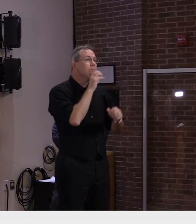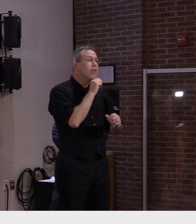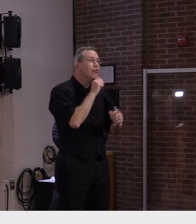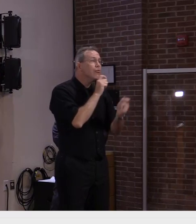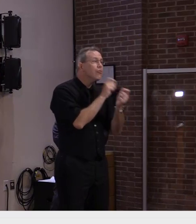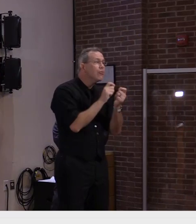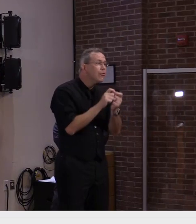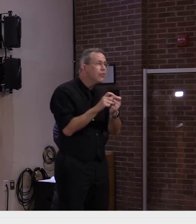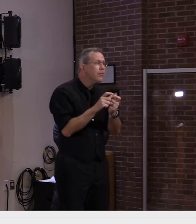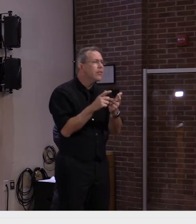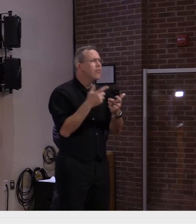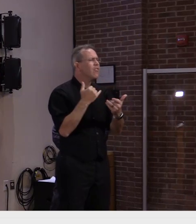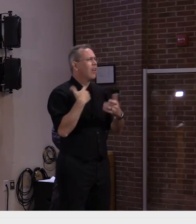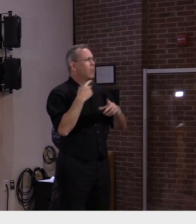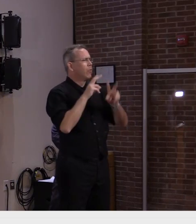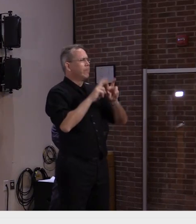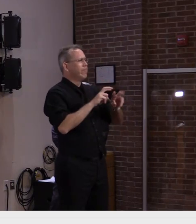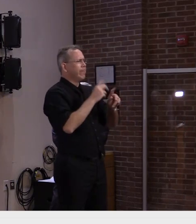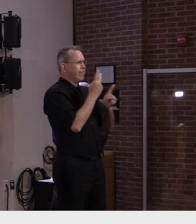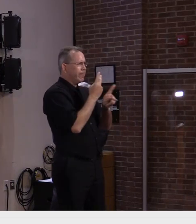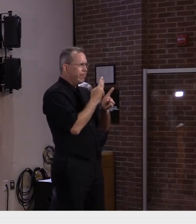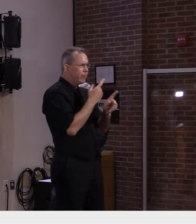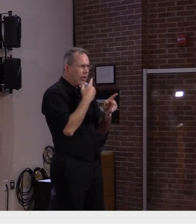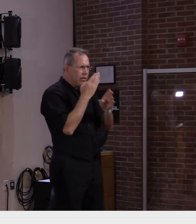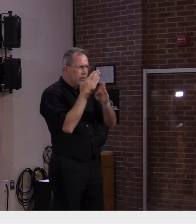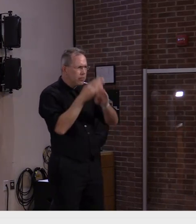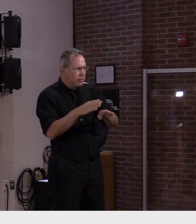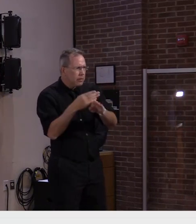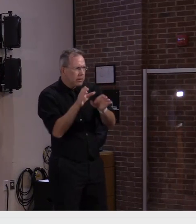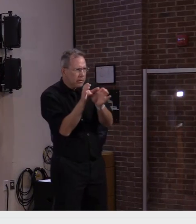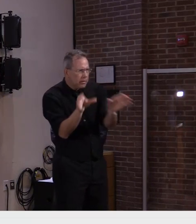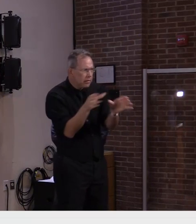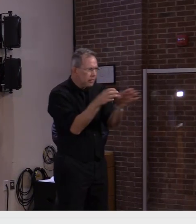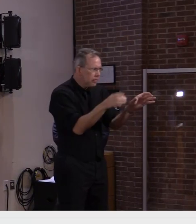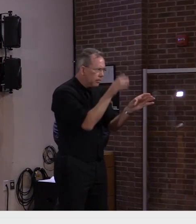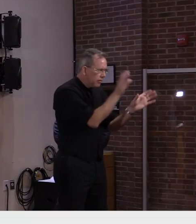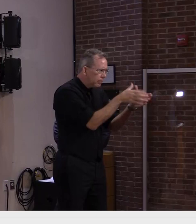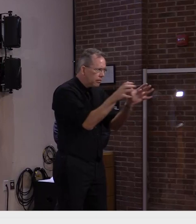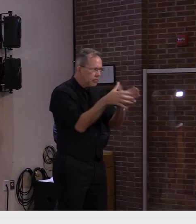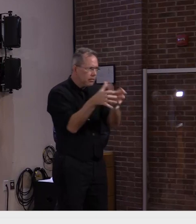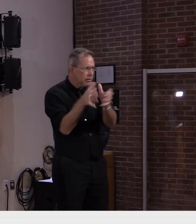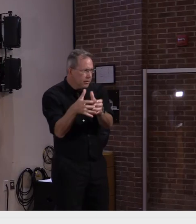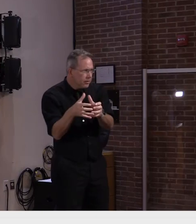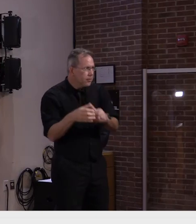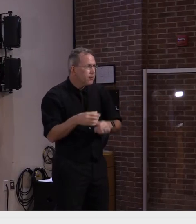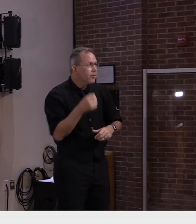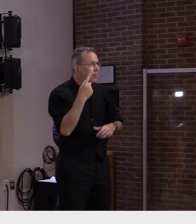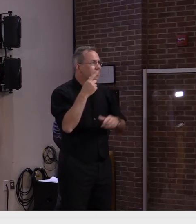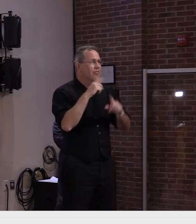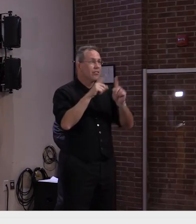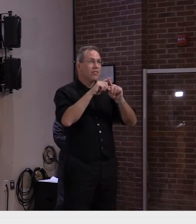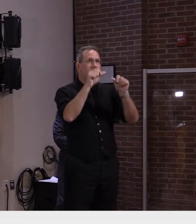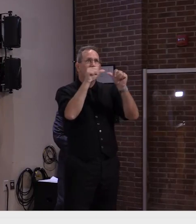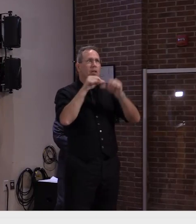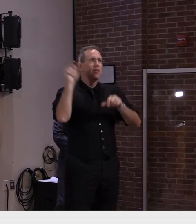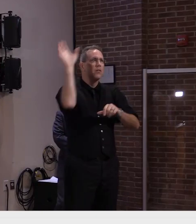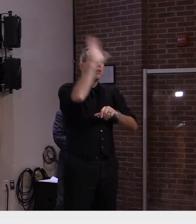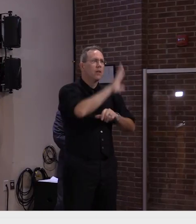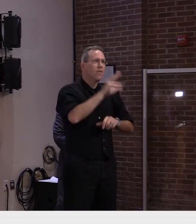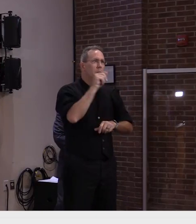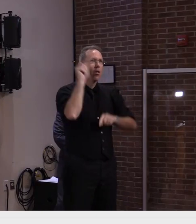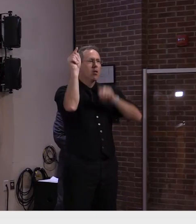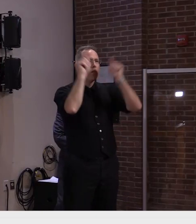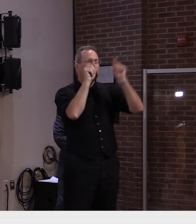on in terms of all of the data sets we have to draw from to be able to portray two groups. But I can't give you that today.